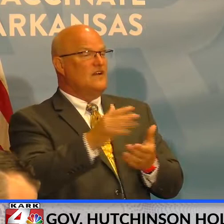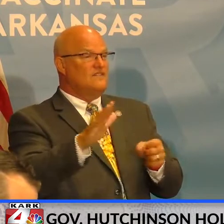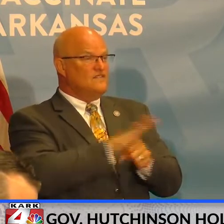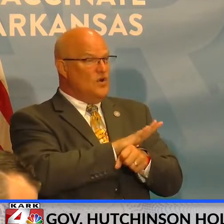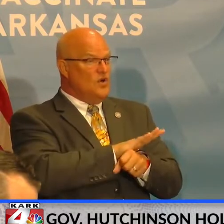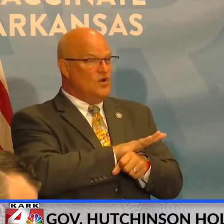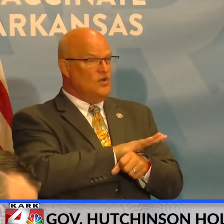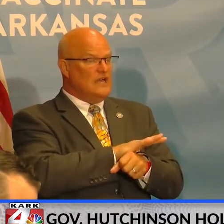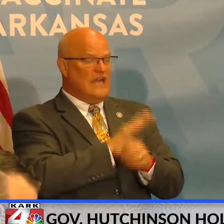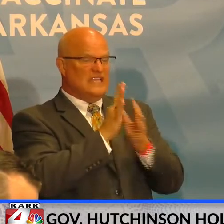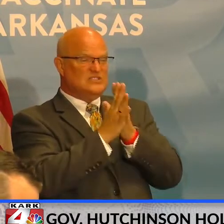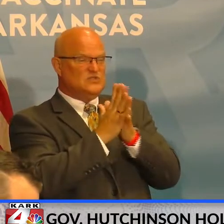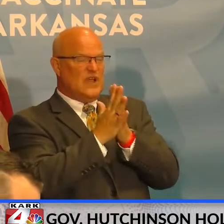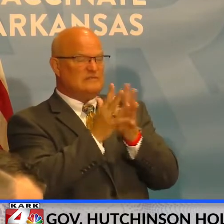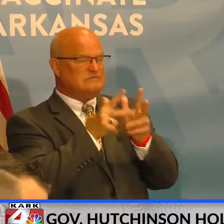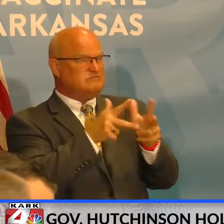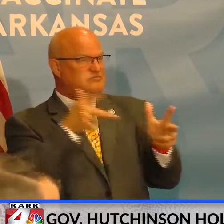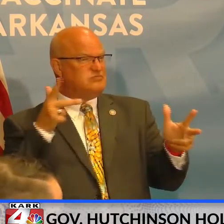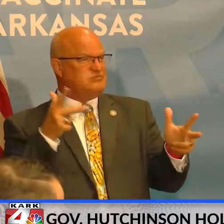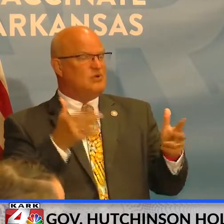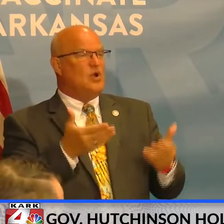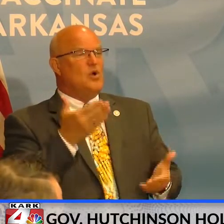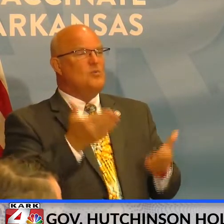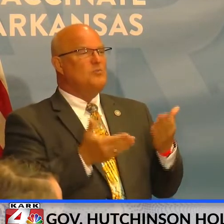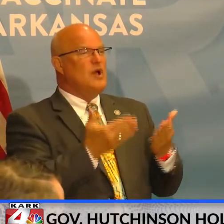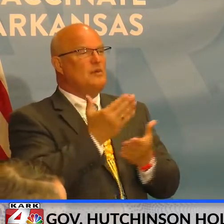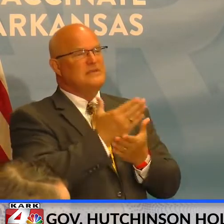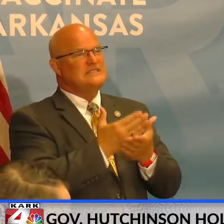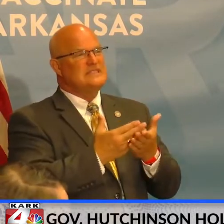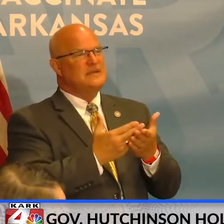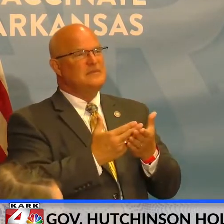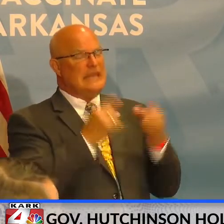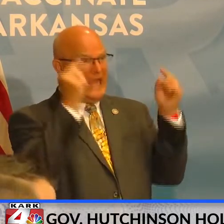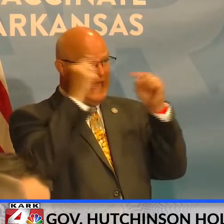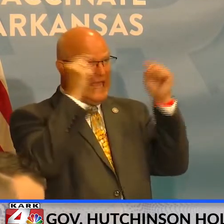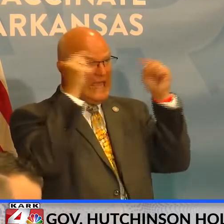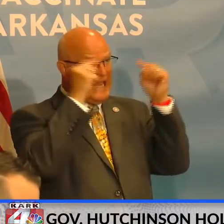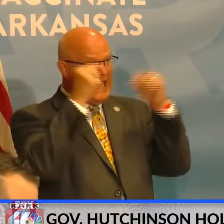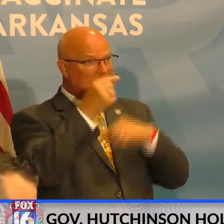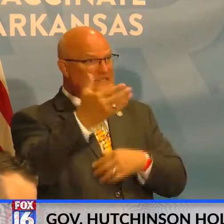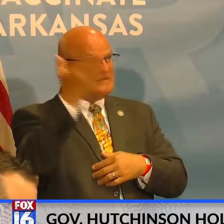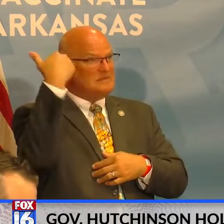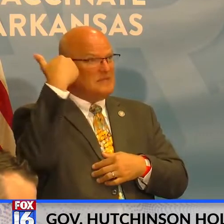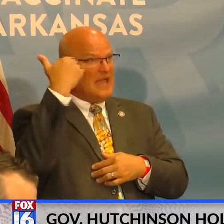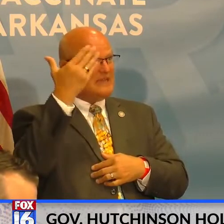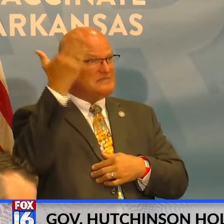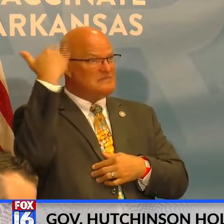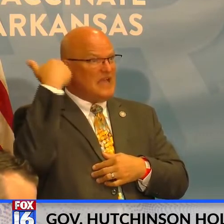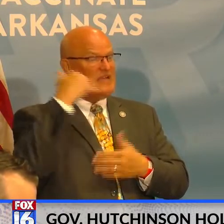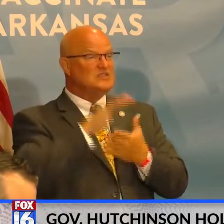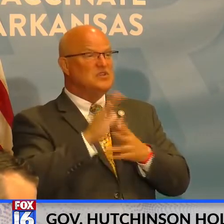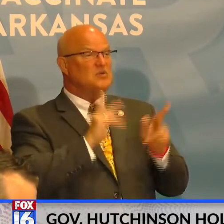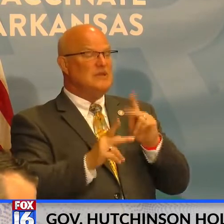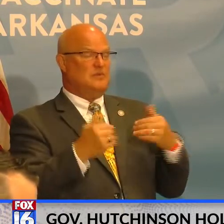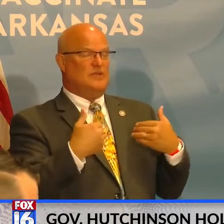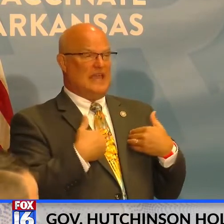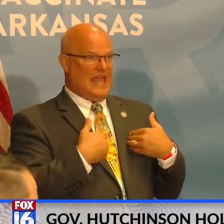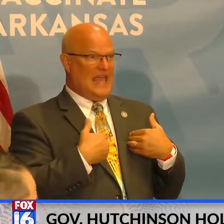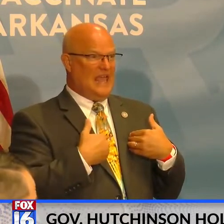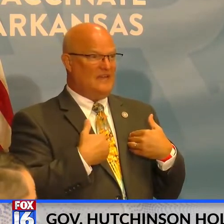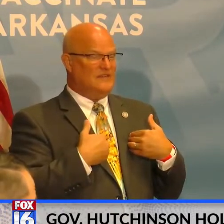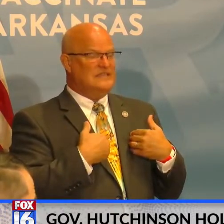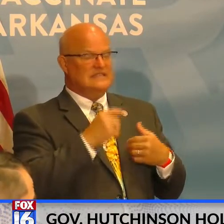congested traffic lines were probably some of the biggest headaches that, um, school people would have, um,